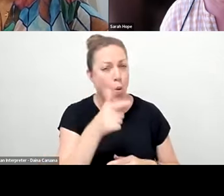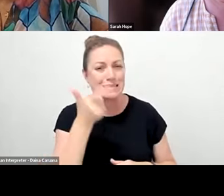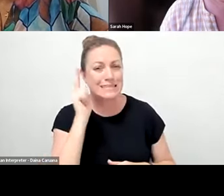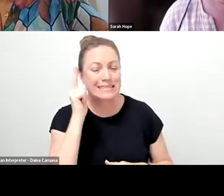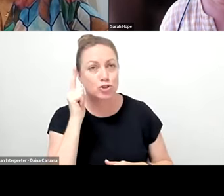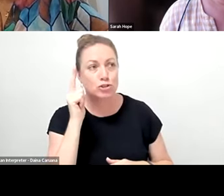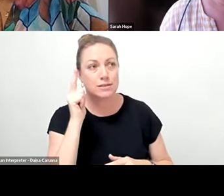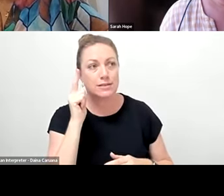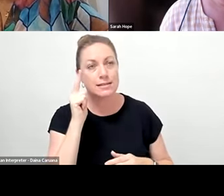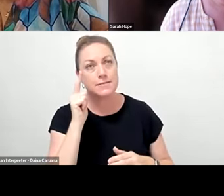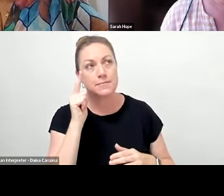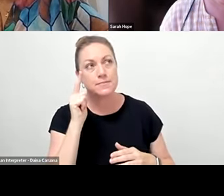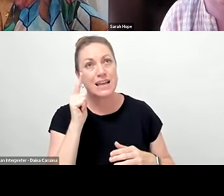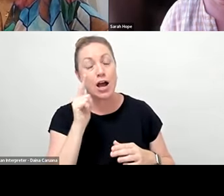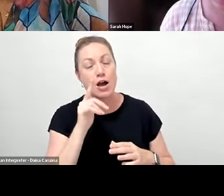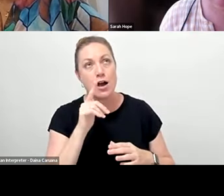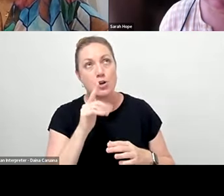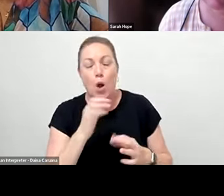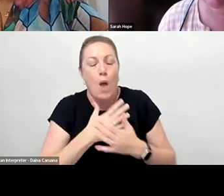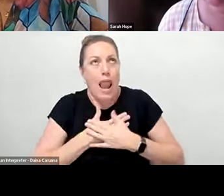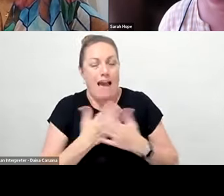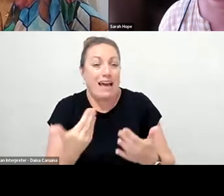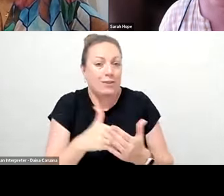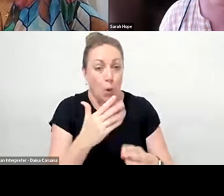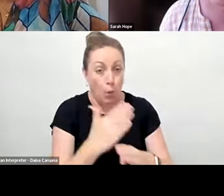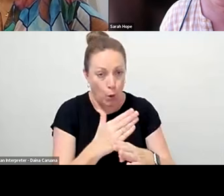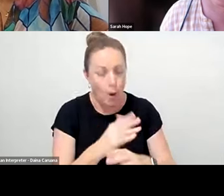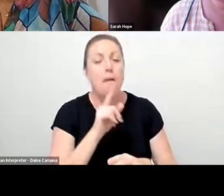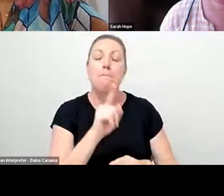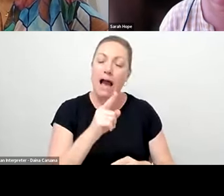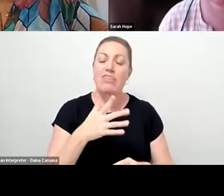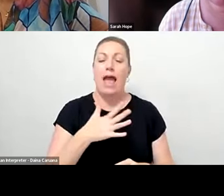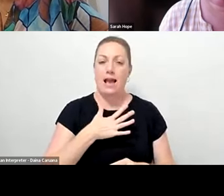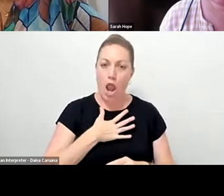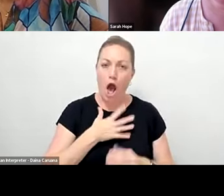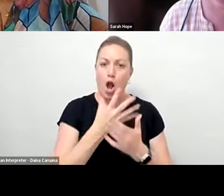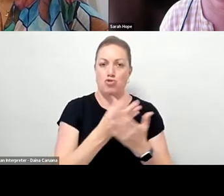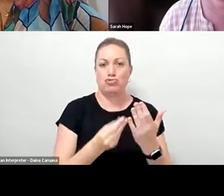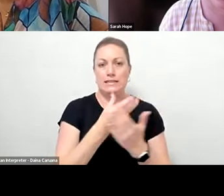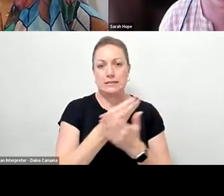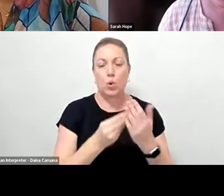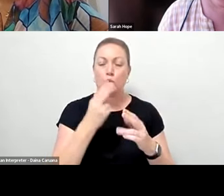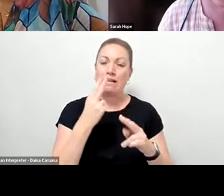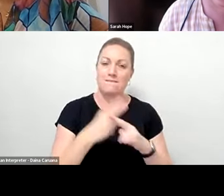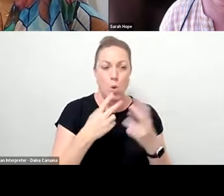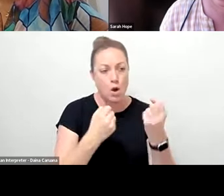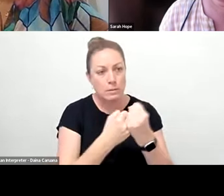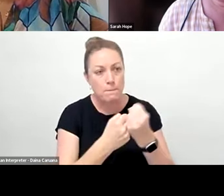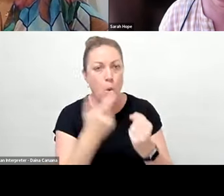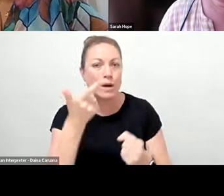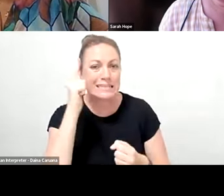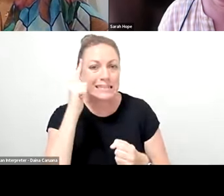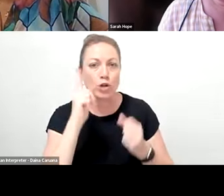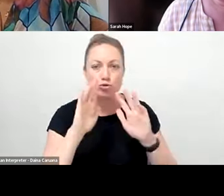they don't love necessarily extra work, but they love resources that will support them to bring the arts into their classrooms, and do really